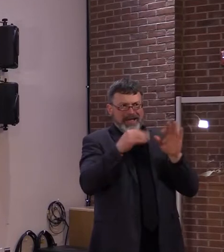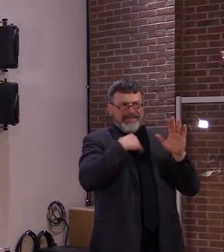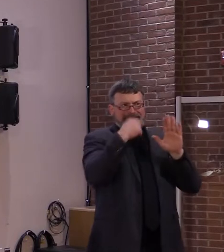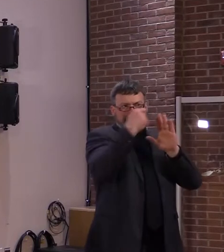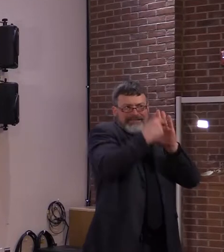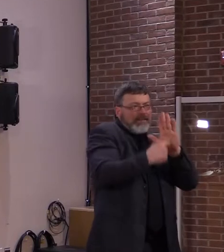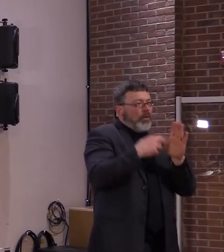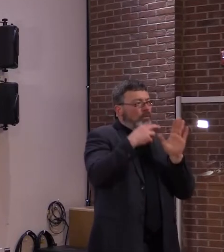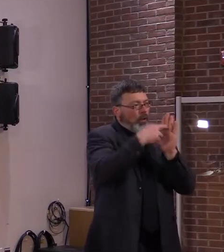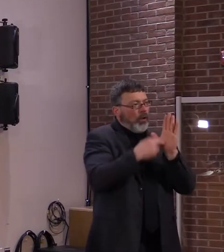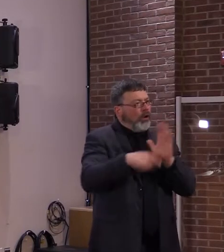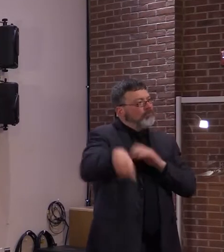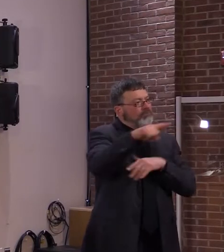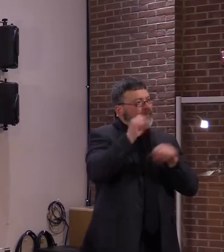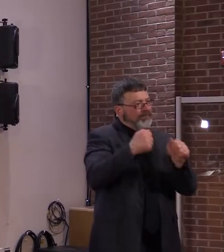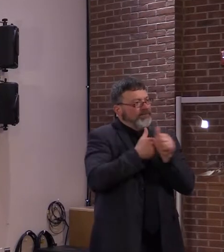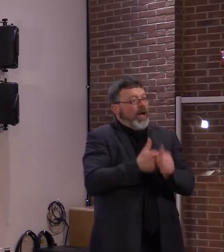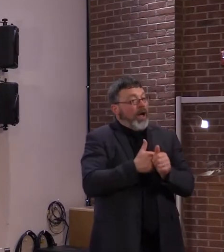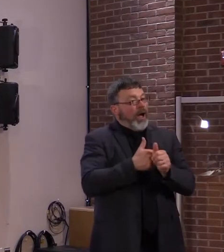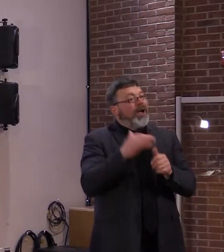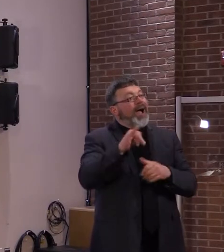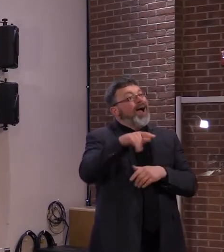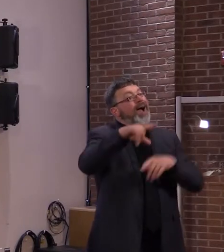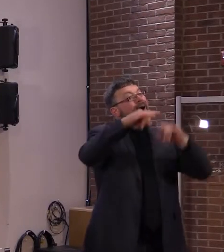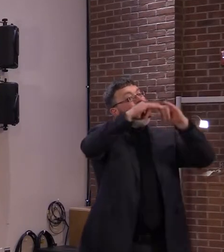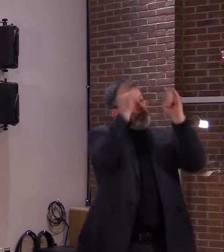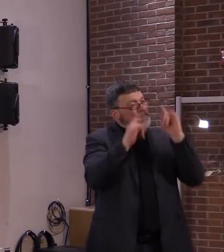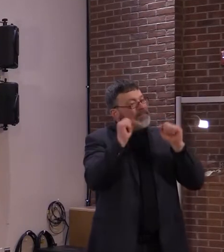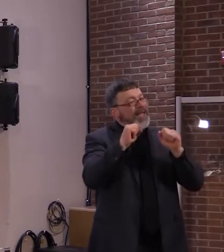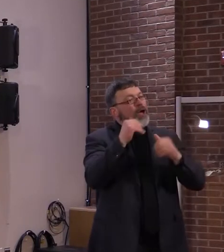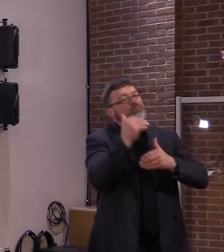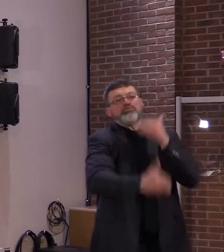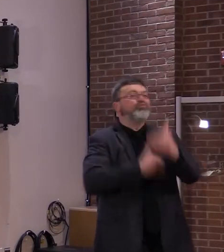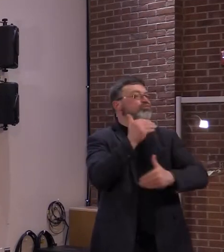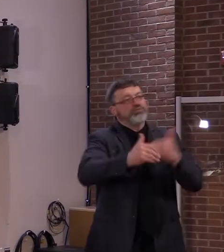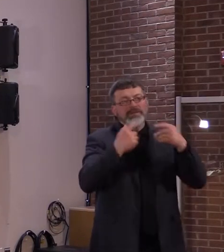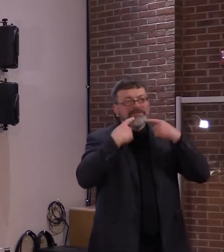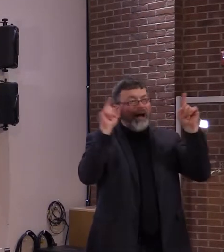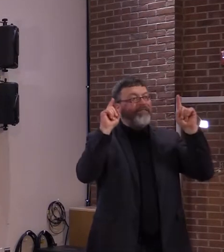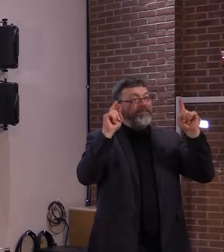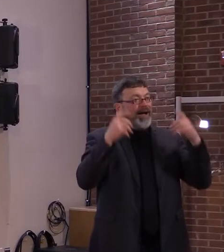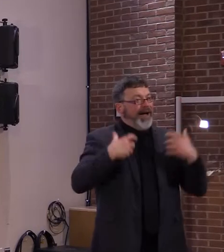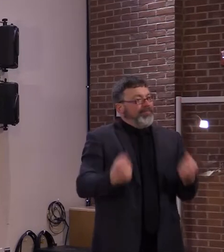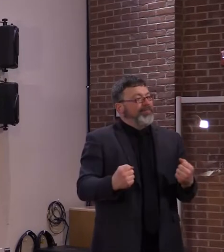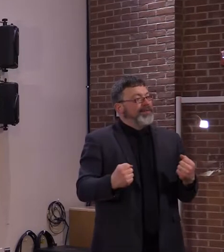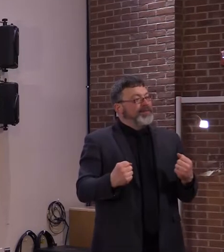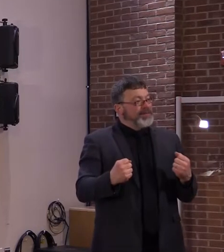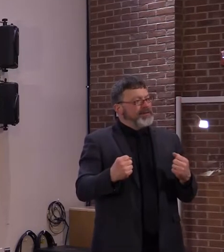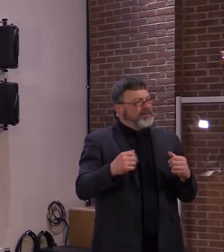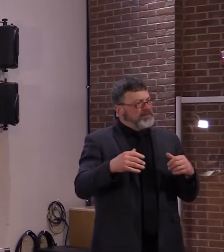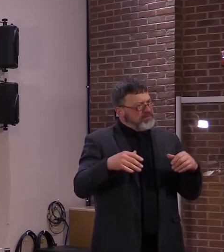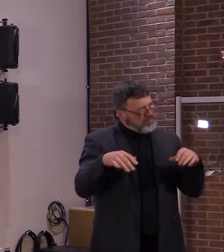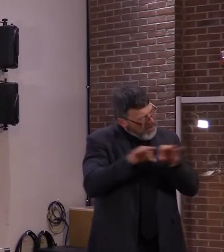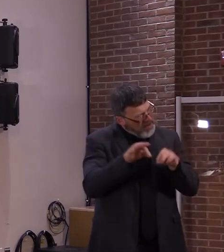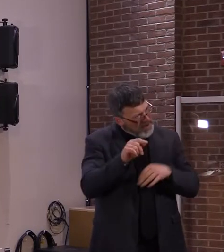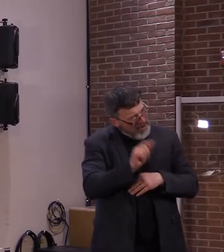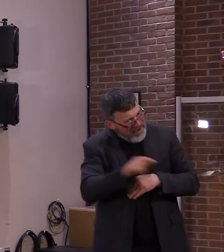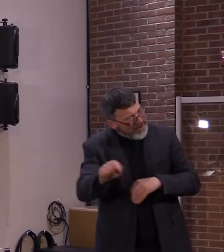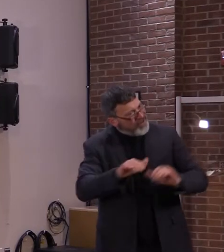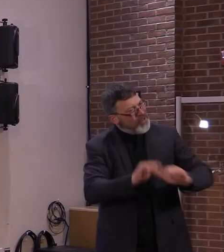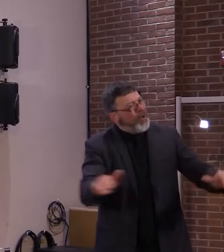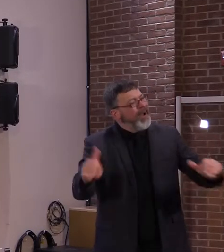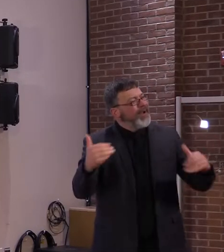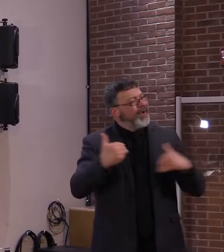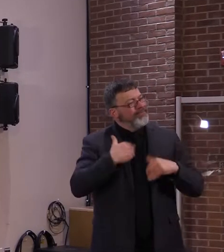successful and fun camp experience. Something every Vermont kid deserves, especially with all they've been through this